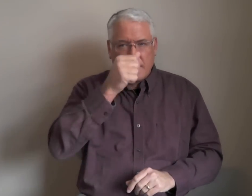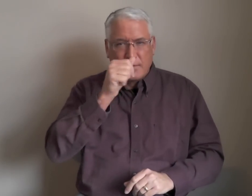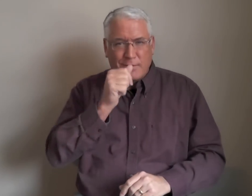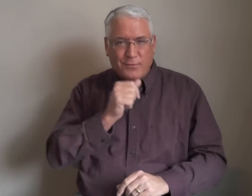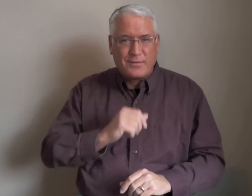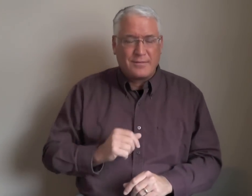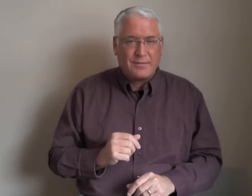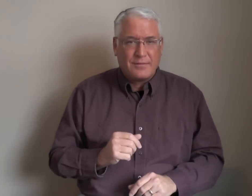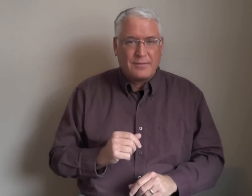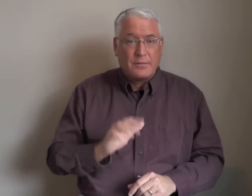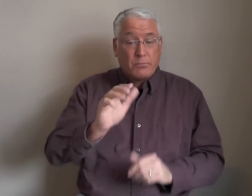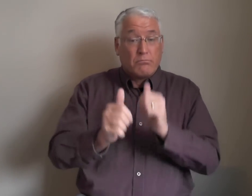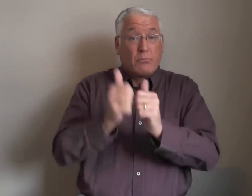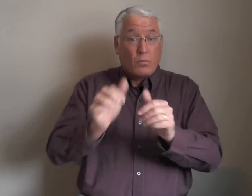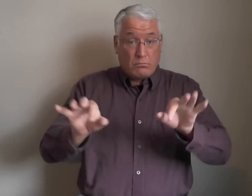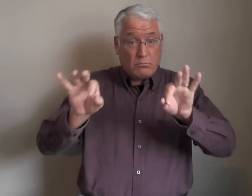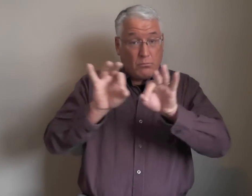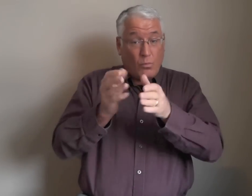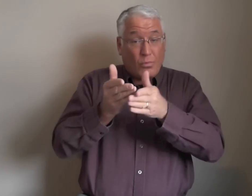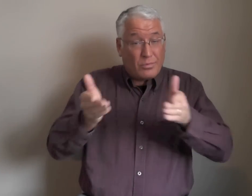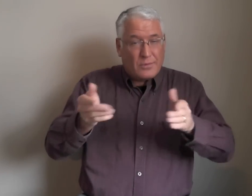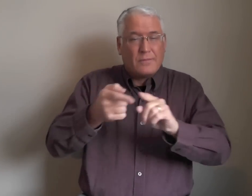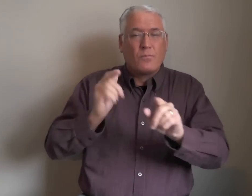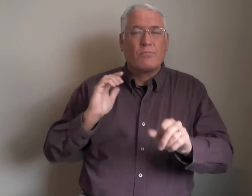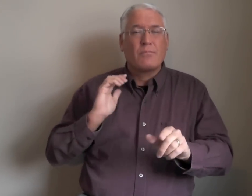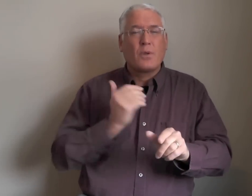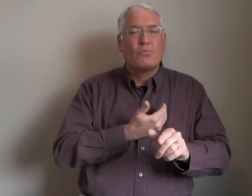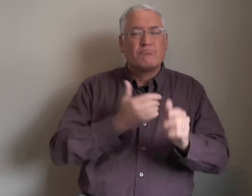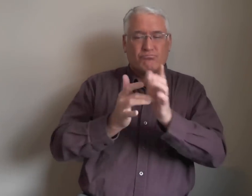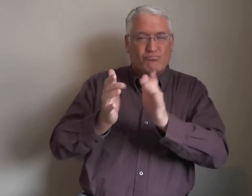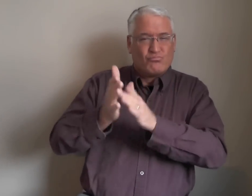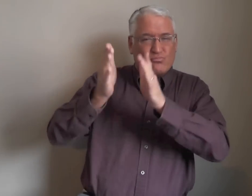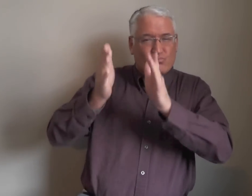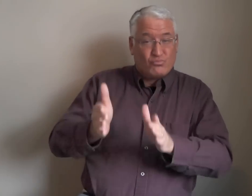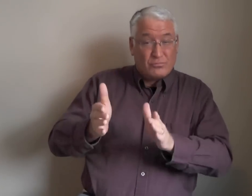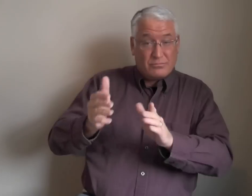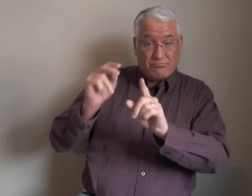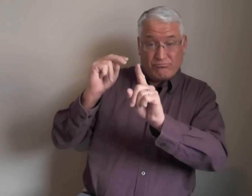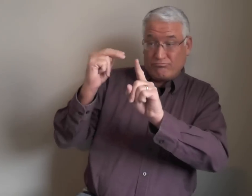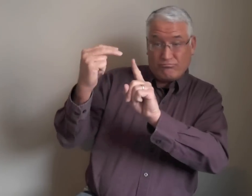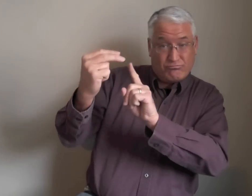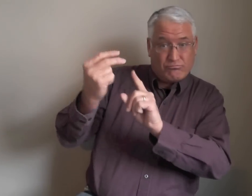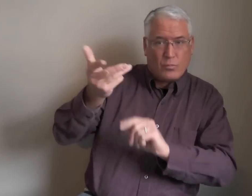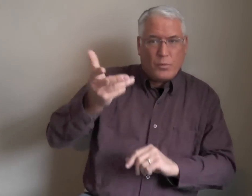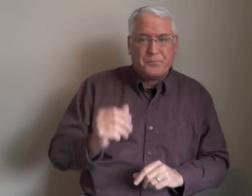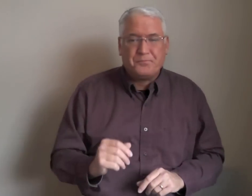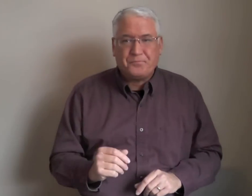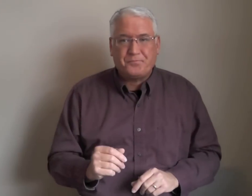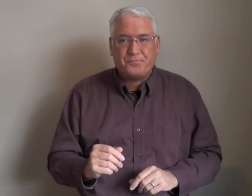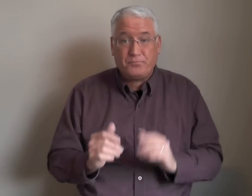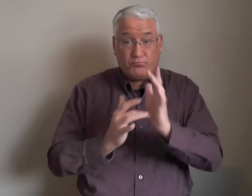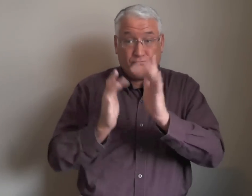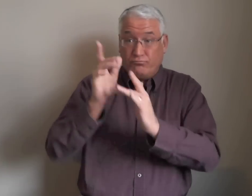suffering. In that regard, the most important spiritual thing from our perspective